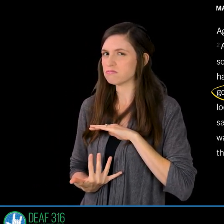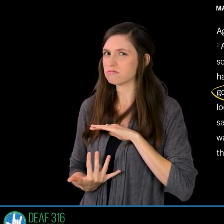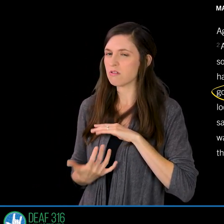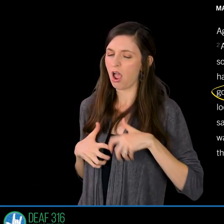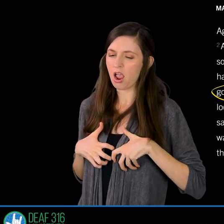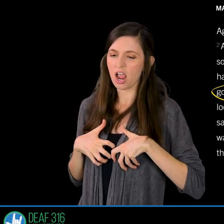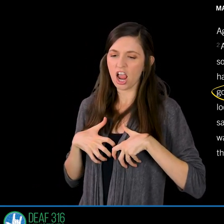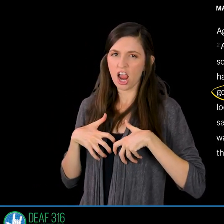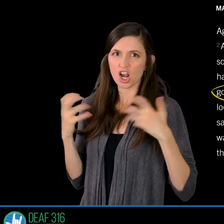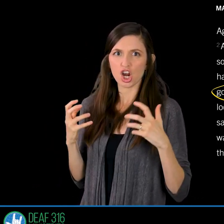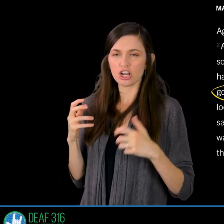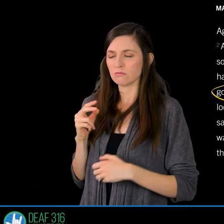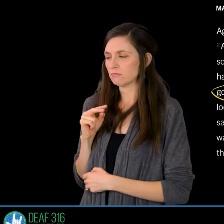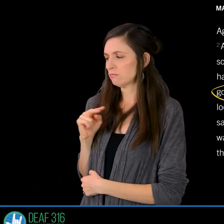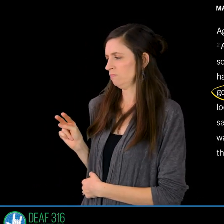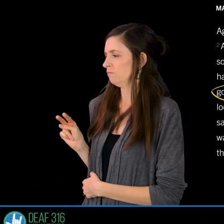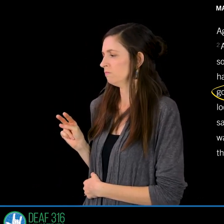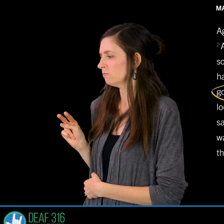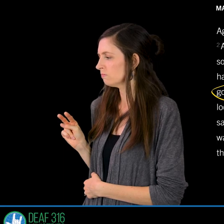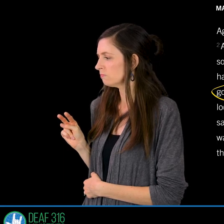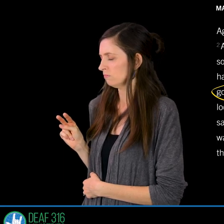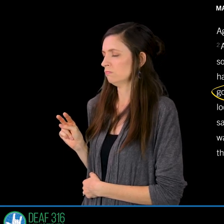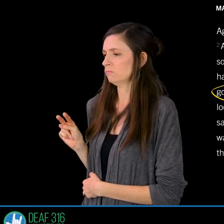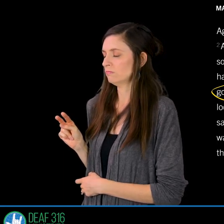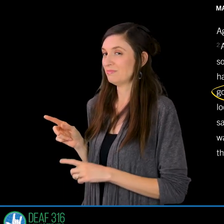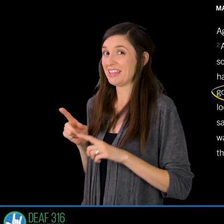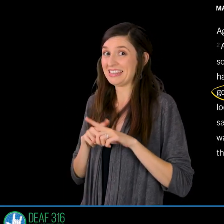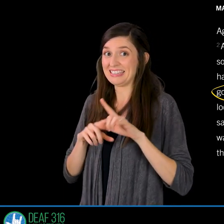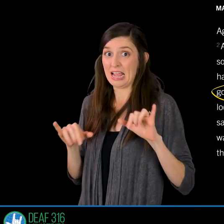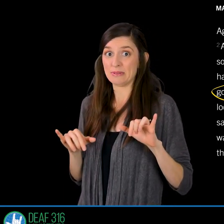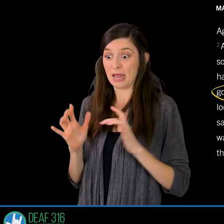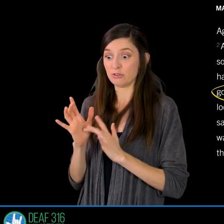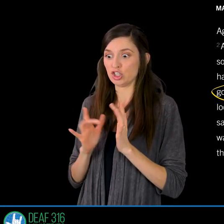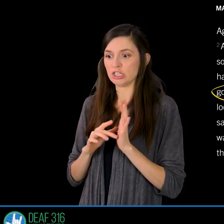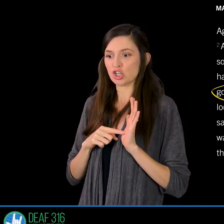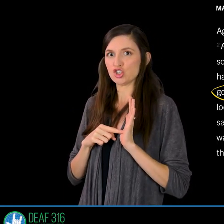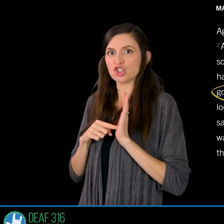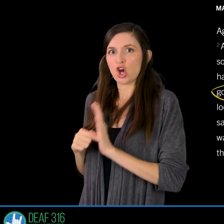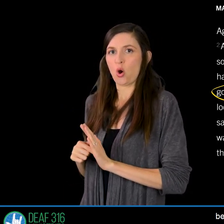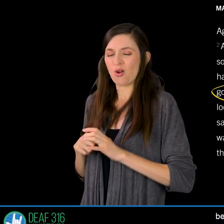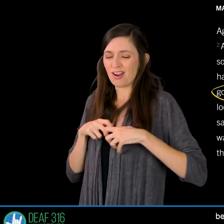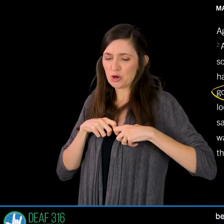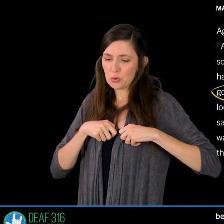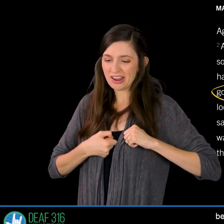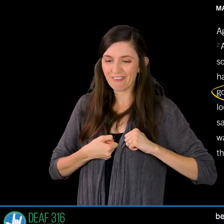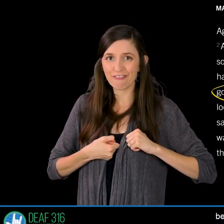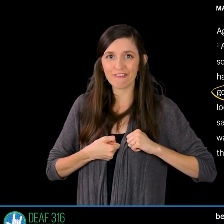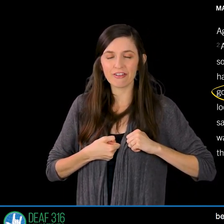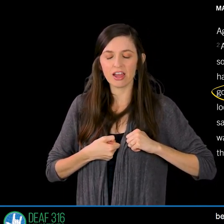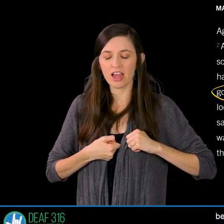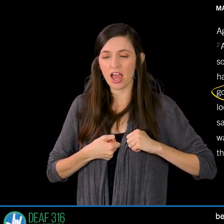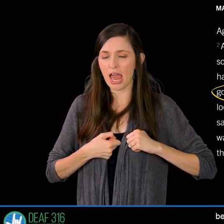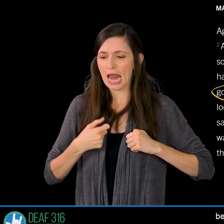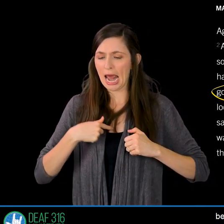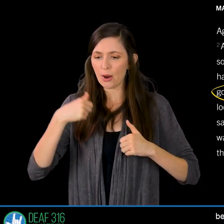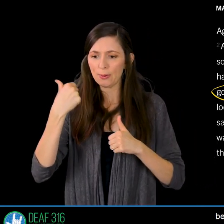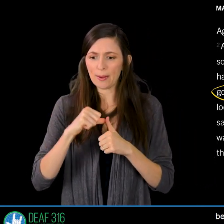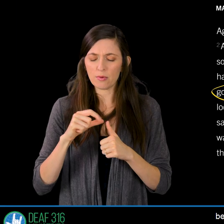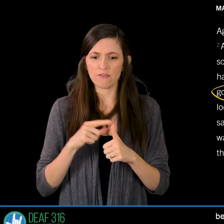grieved at their hardness of heart I remember the first time that dawned on me because those two emotions seldom go together in my